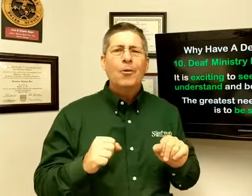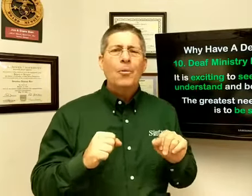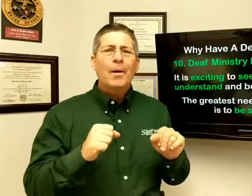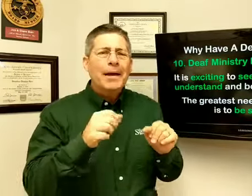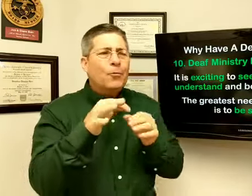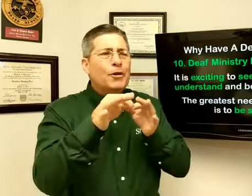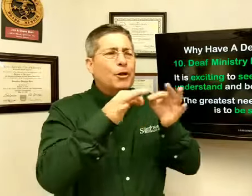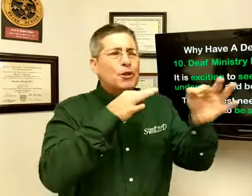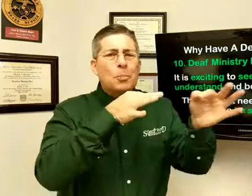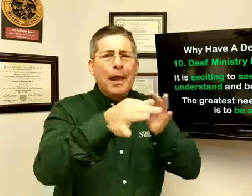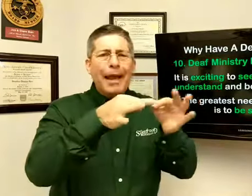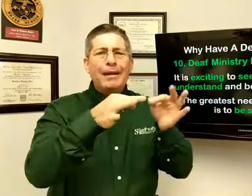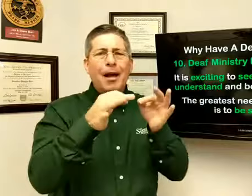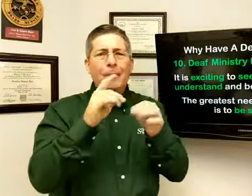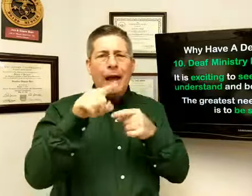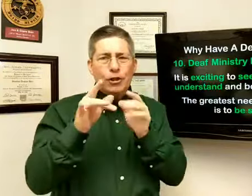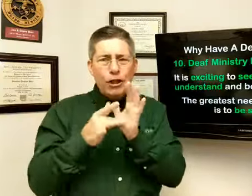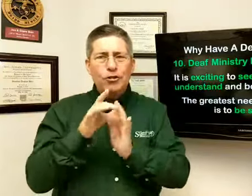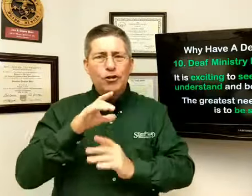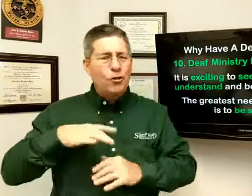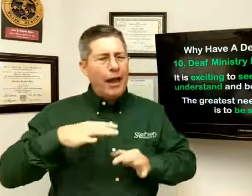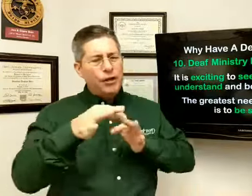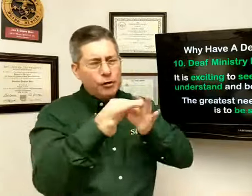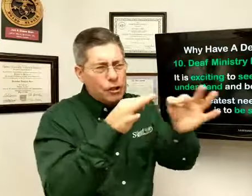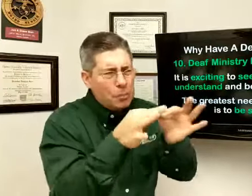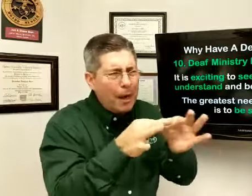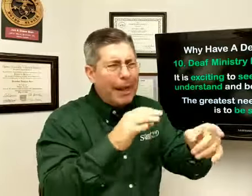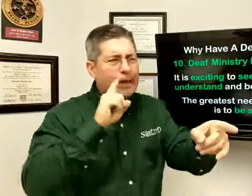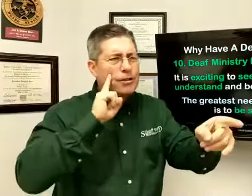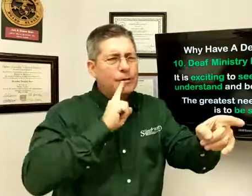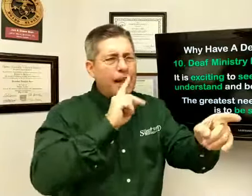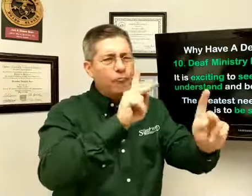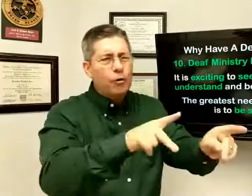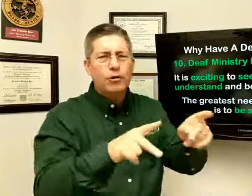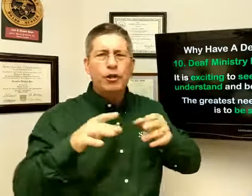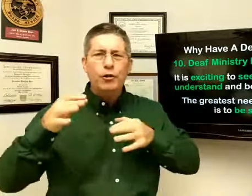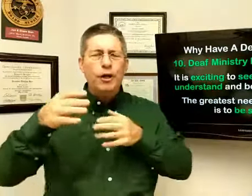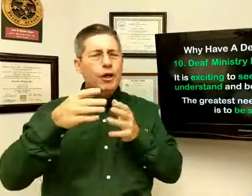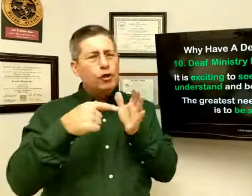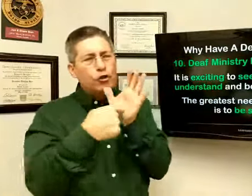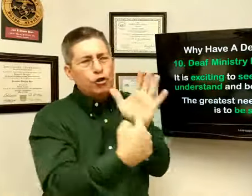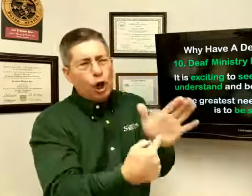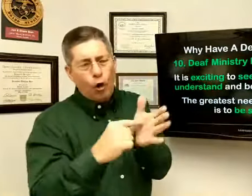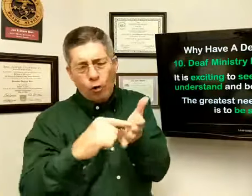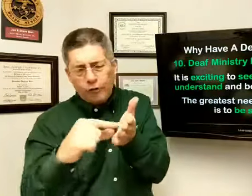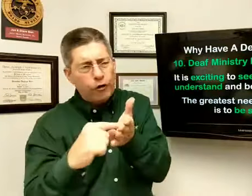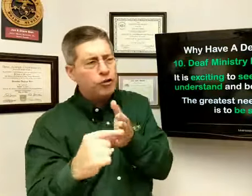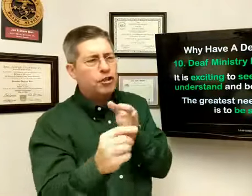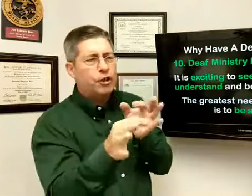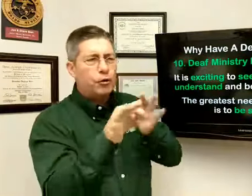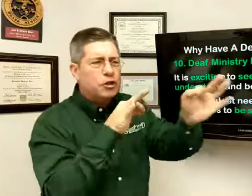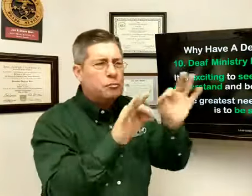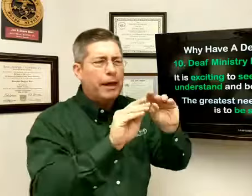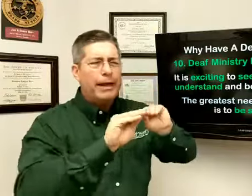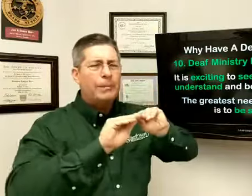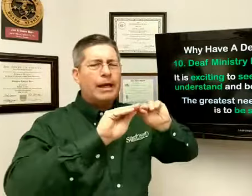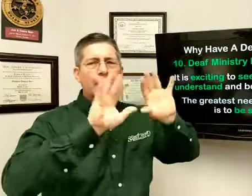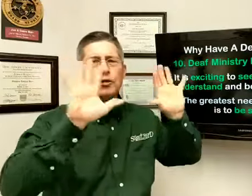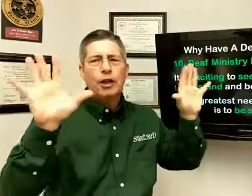When you explain about Jesus Christ, you explain to a deaf person. You show the verses and you explain it. It becomes clear.